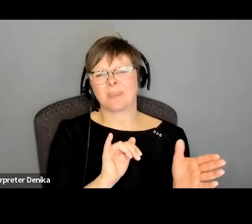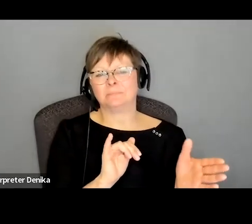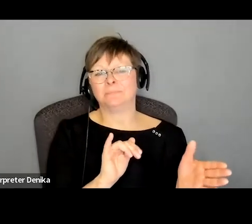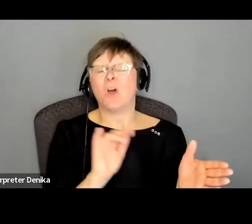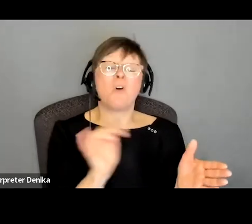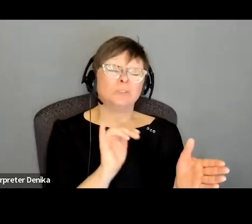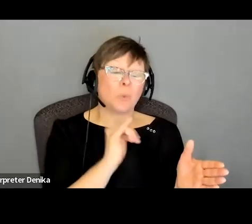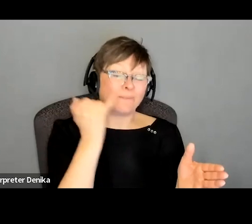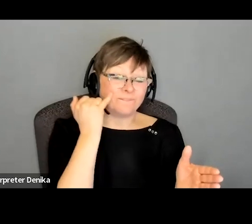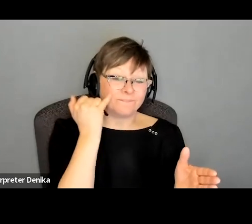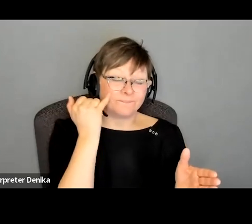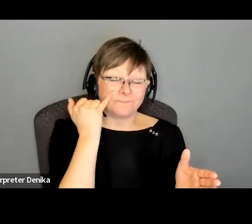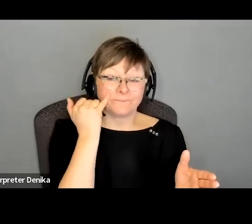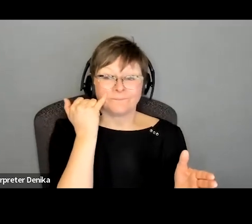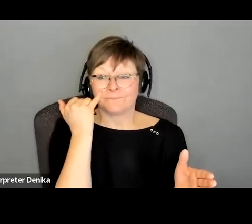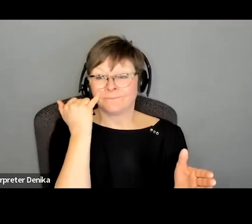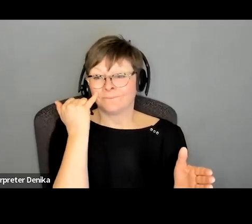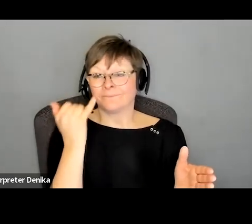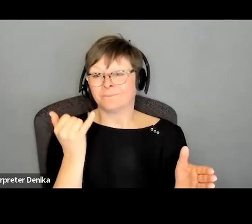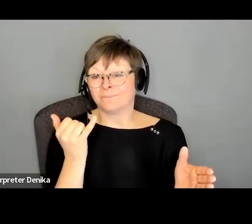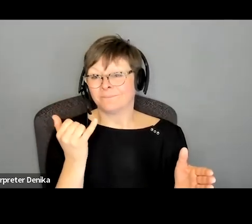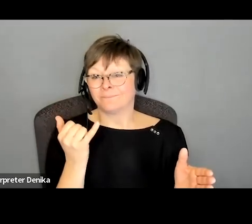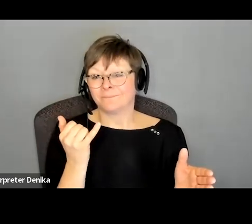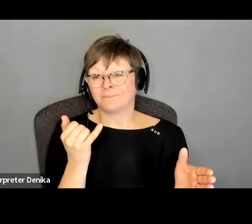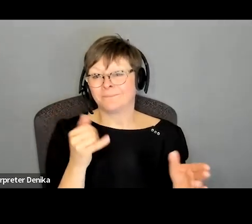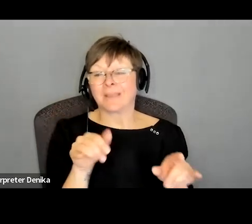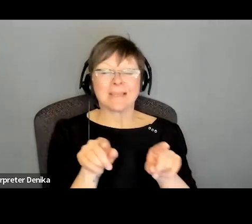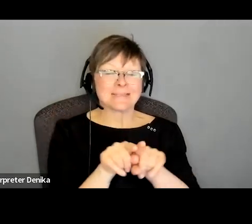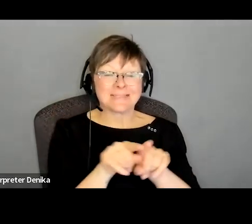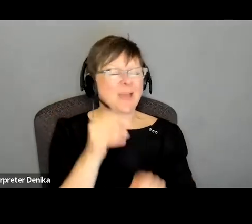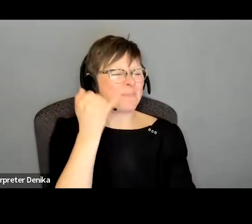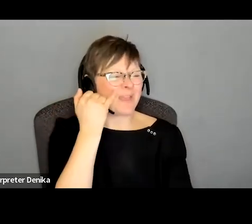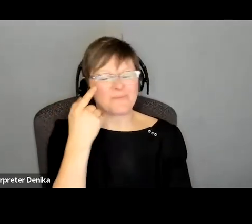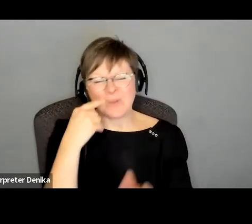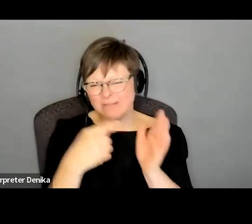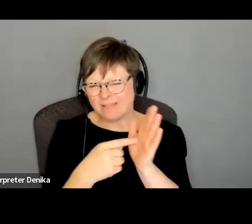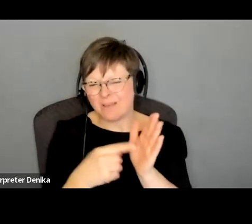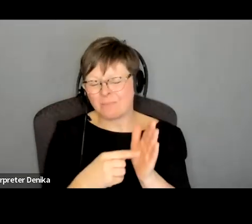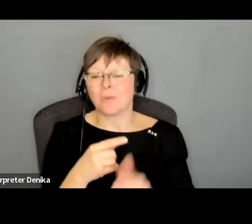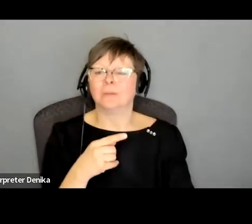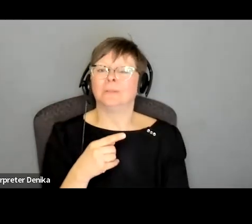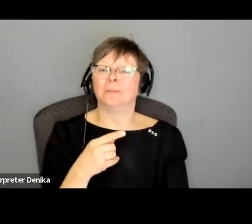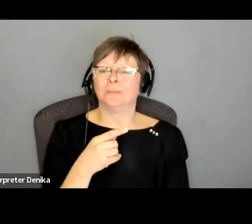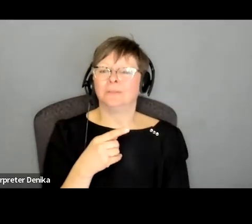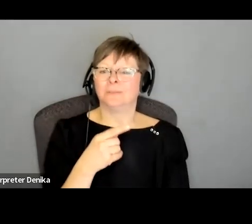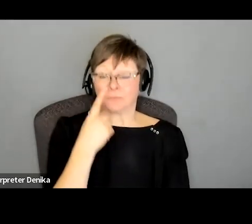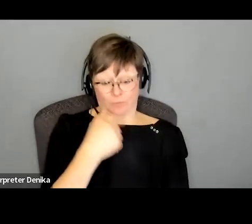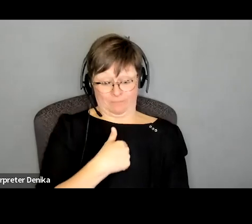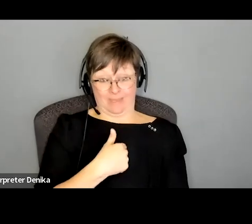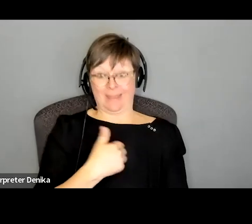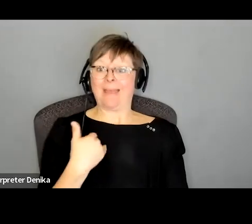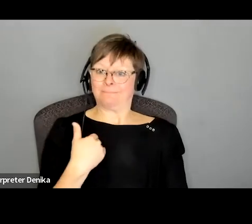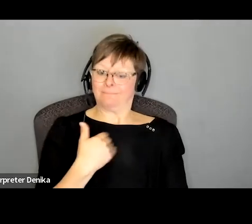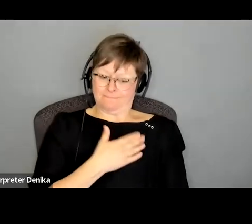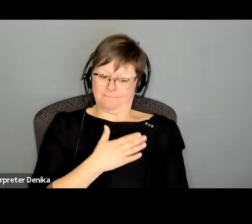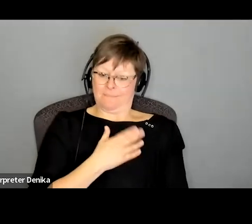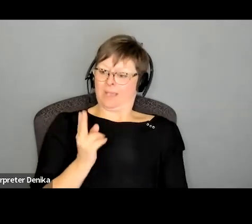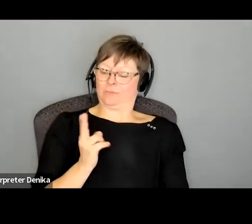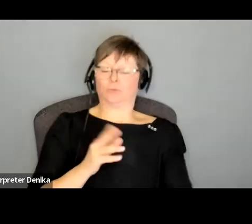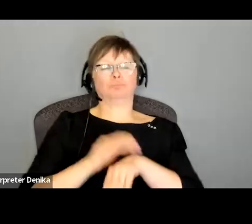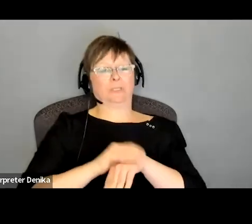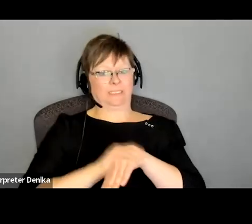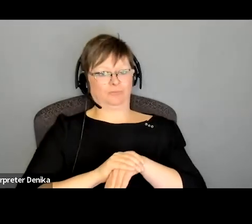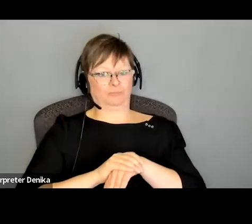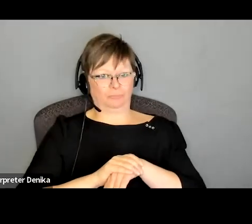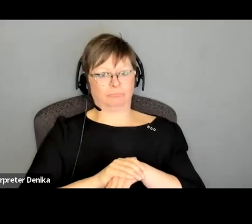if you've got it's it's the same way if you're listening for me i have all british heritage if i'm listening to really